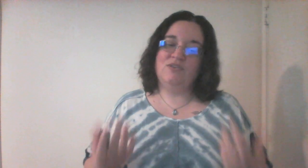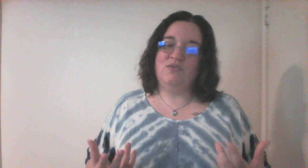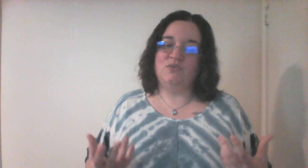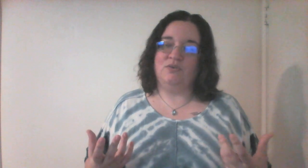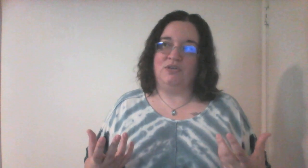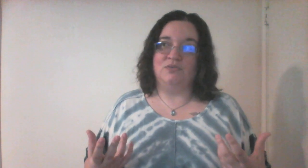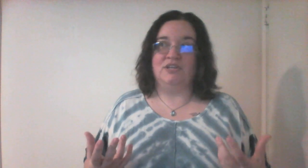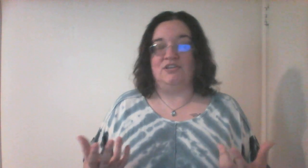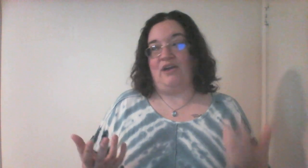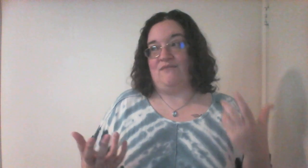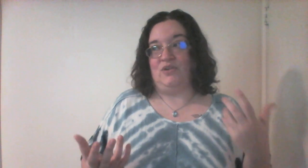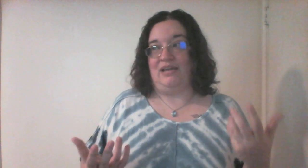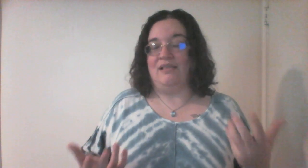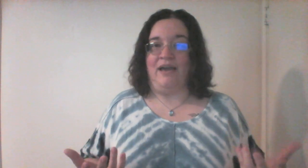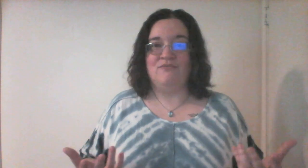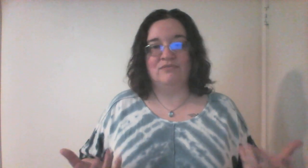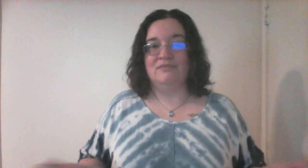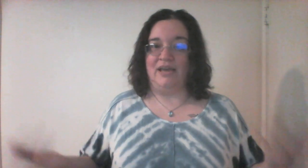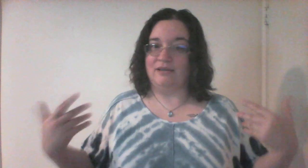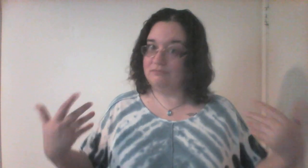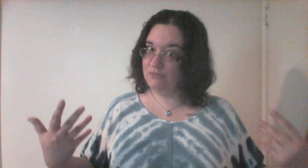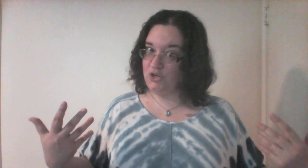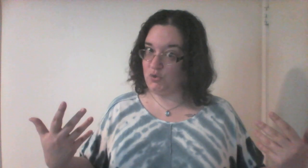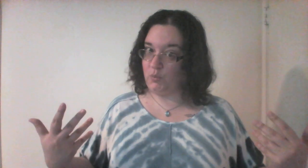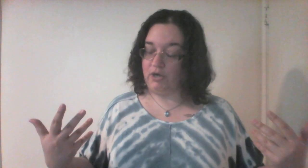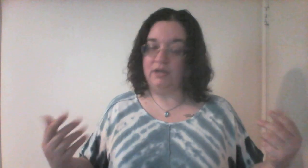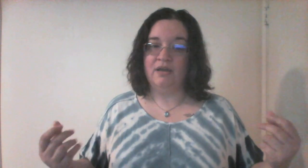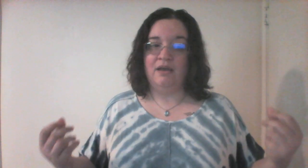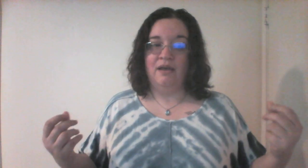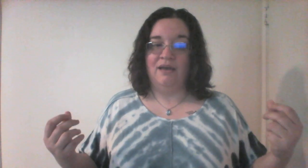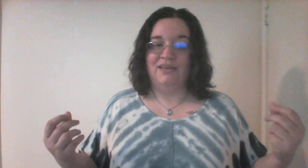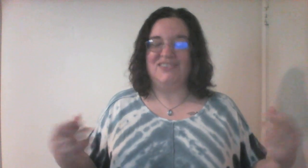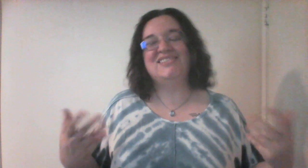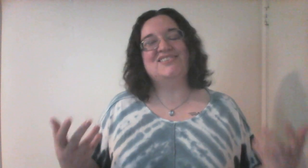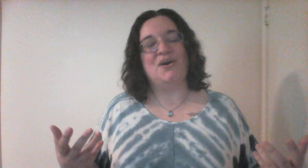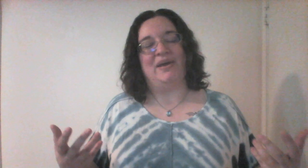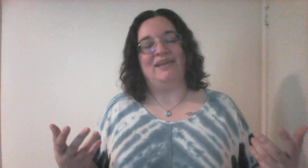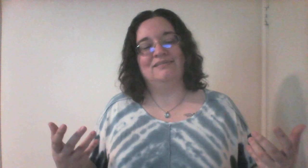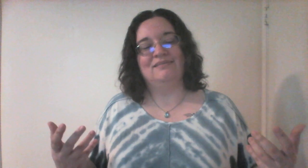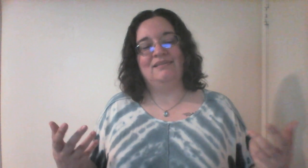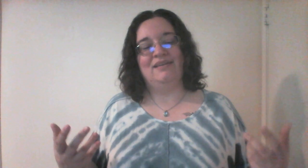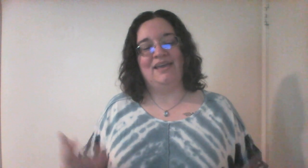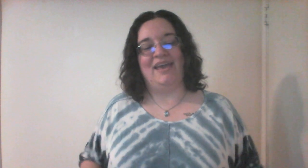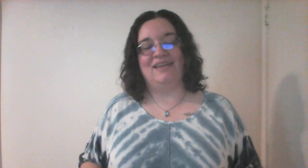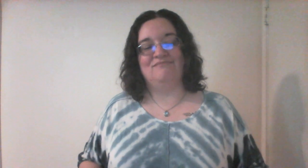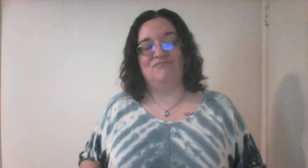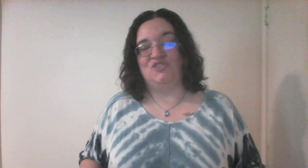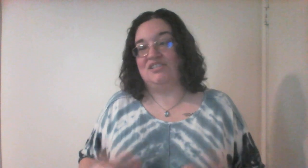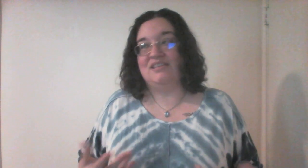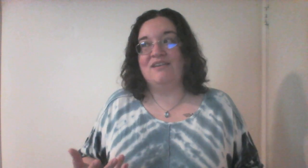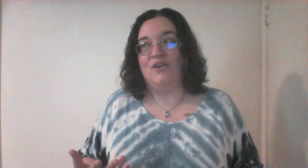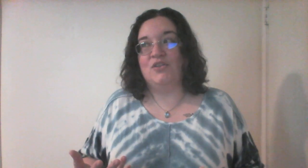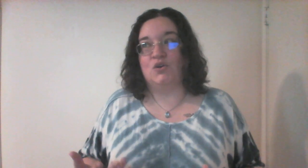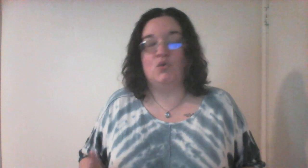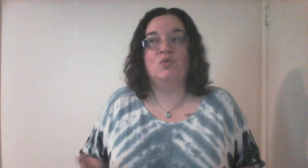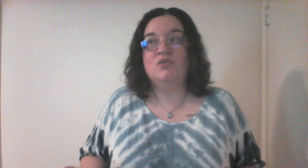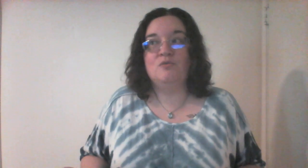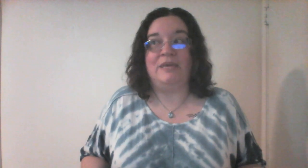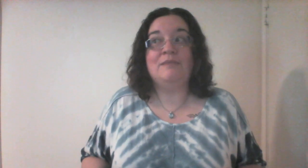if you don't use it in your everyday life, like a new word, you still know it. And just think of all the cool new memes